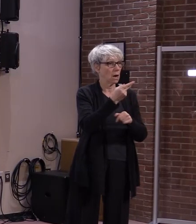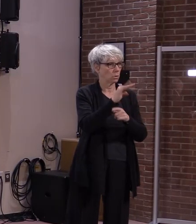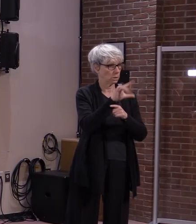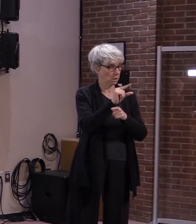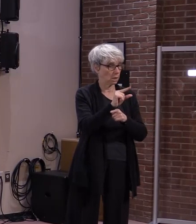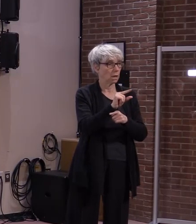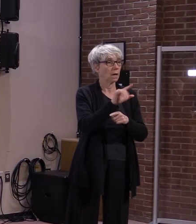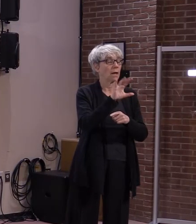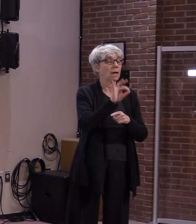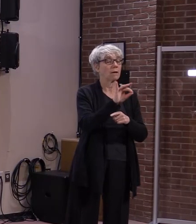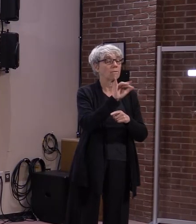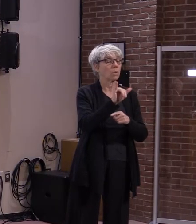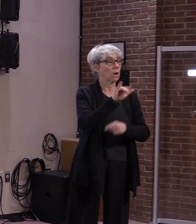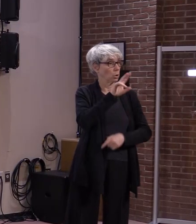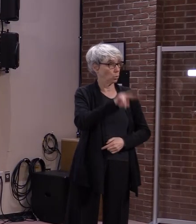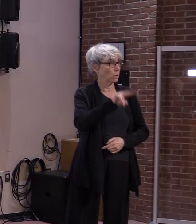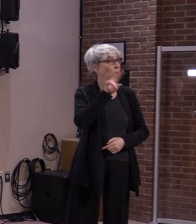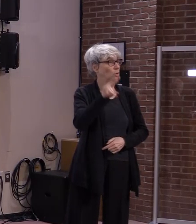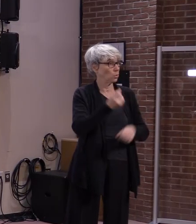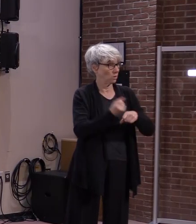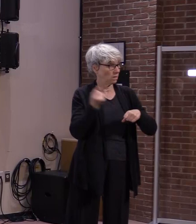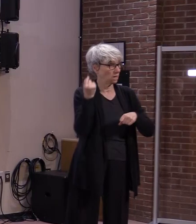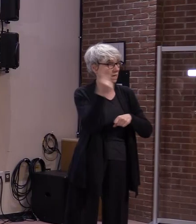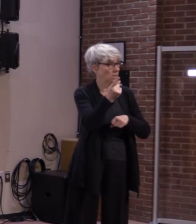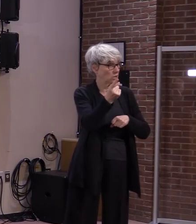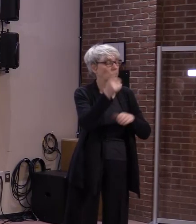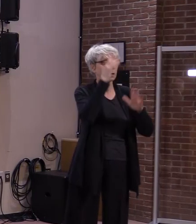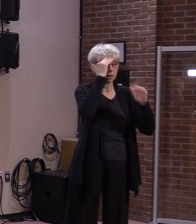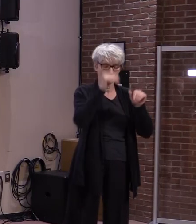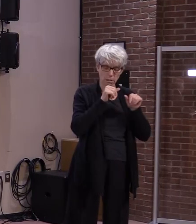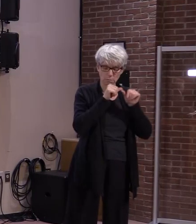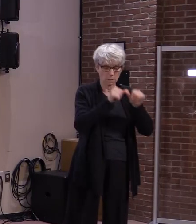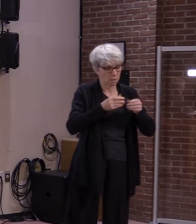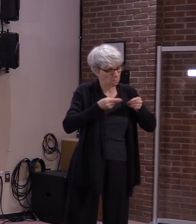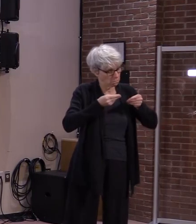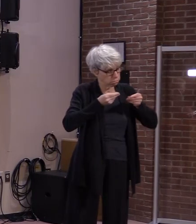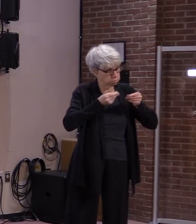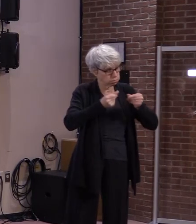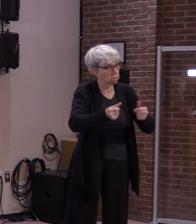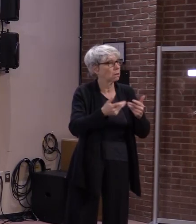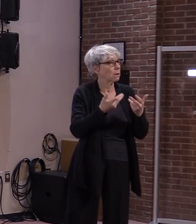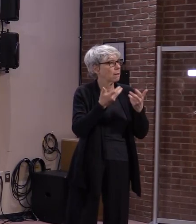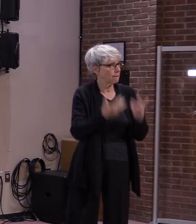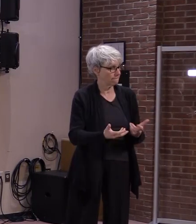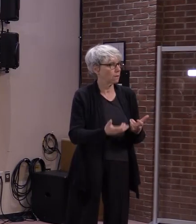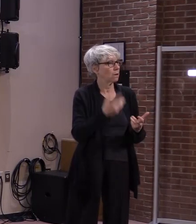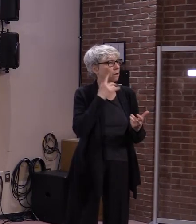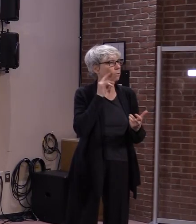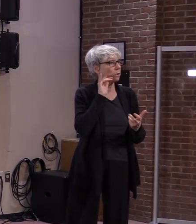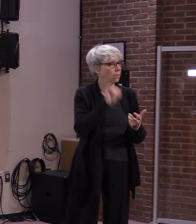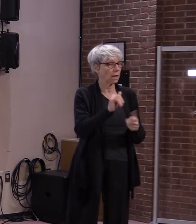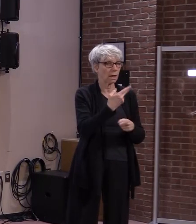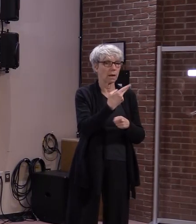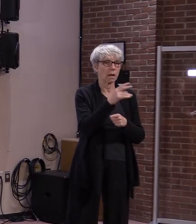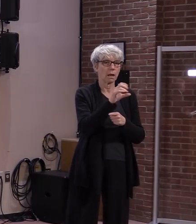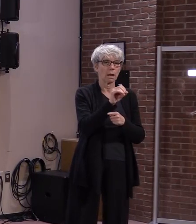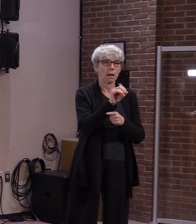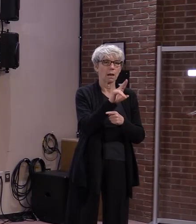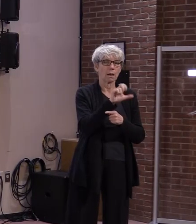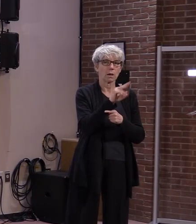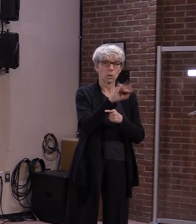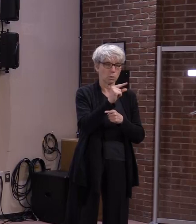we are still spending substantial amounts of money for this program in terms of